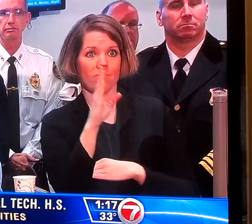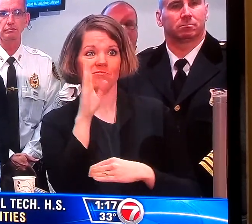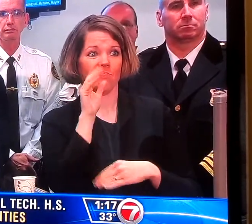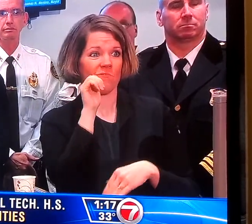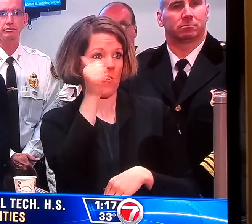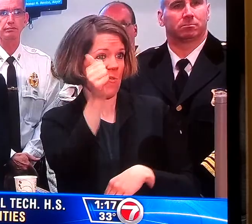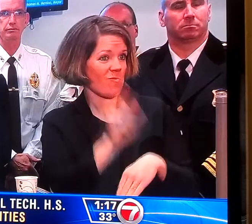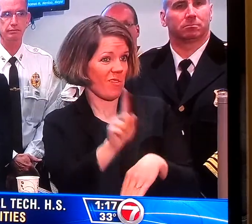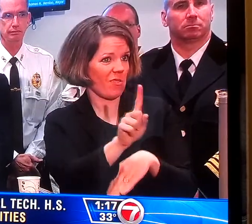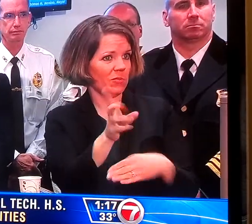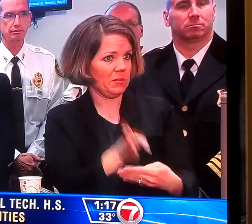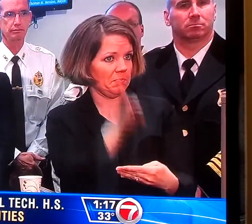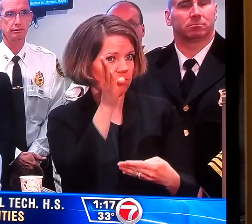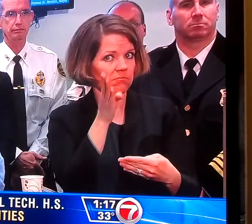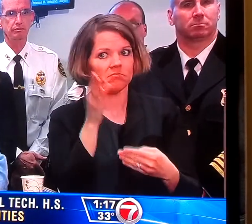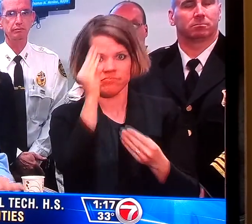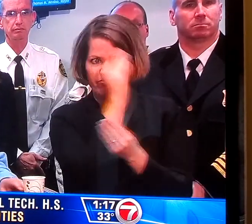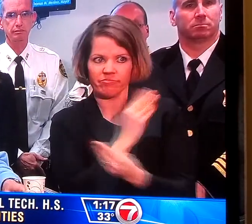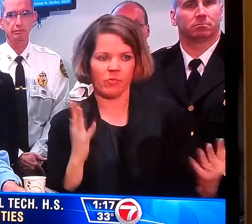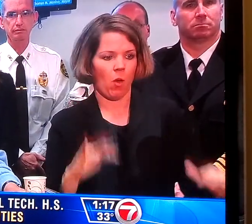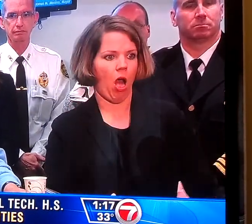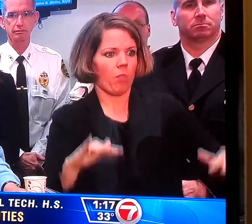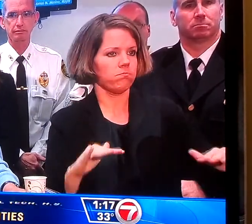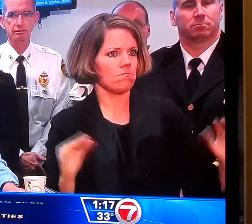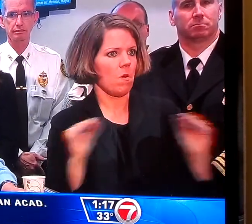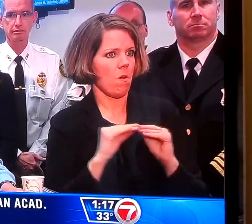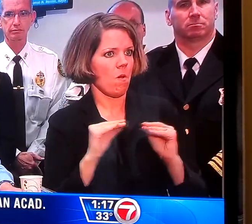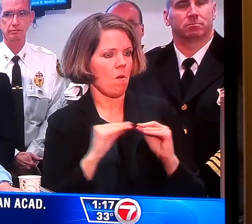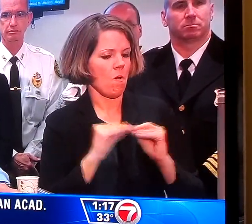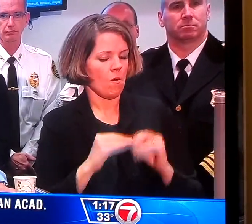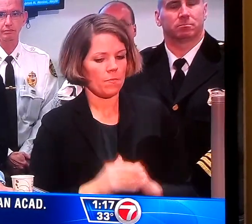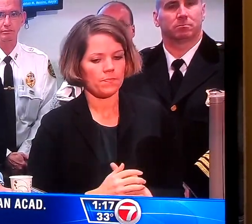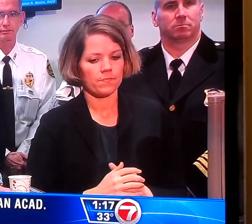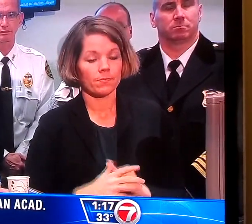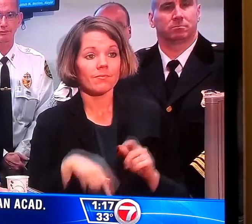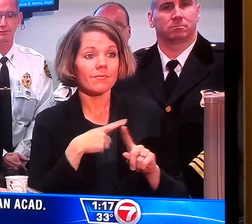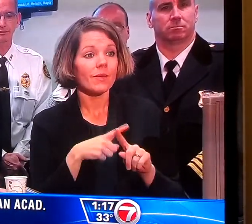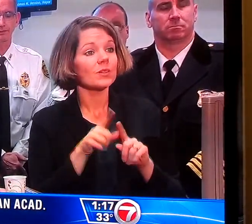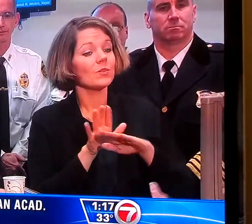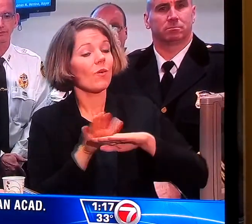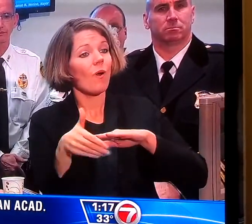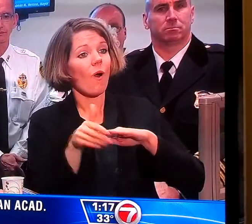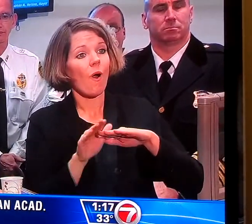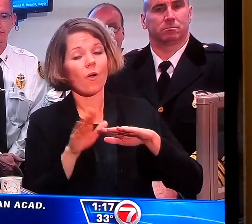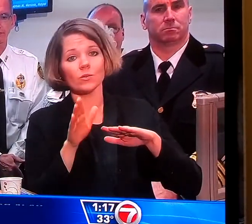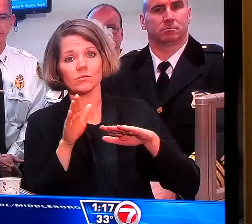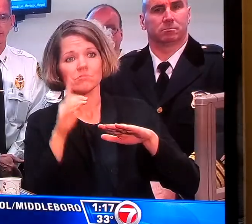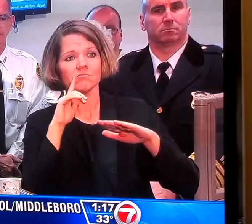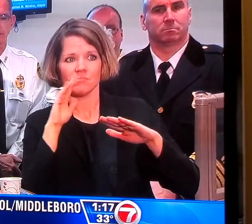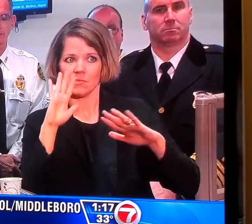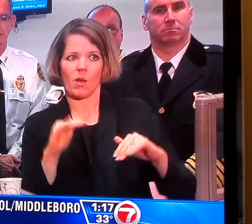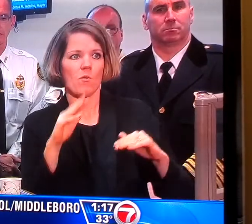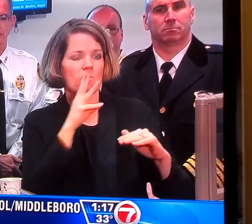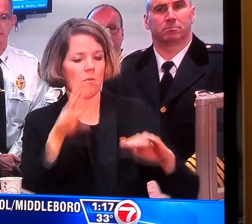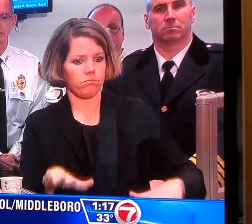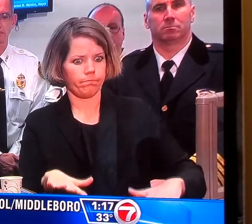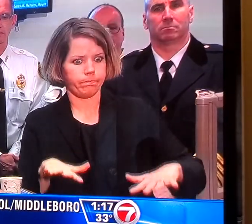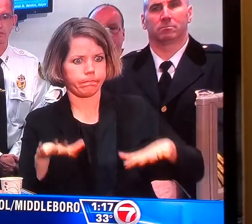warning May p.m. tonight until noontime on Saturday. This is a very large and powerful storm.